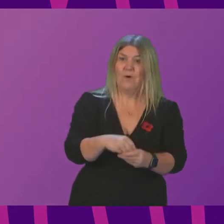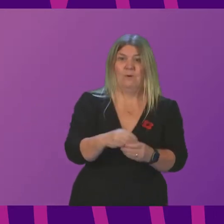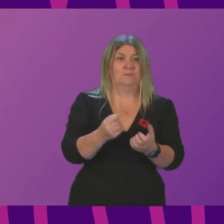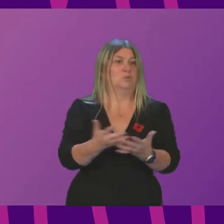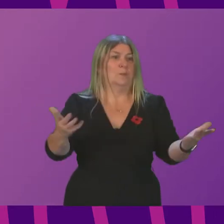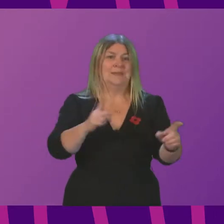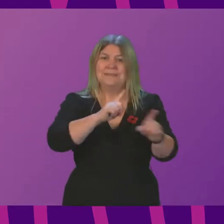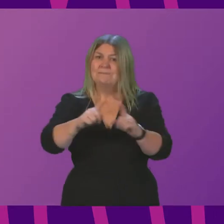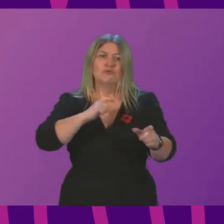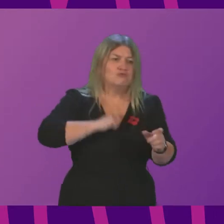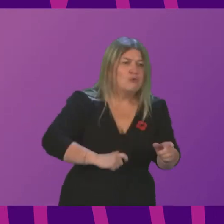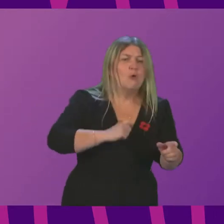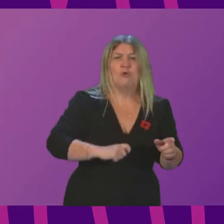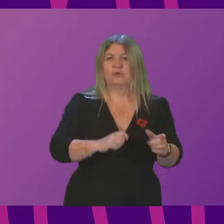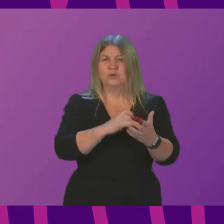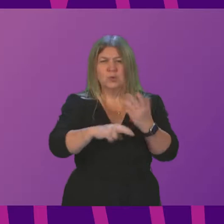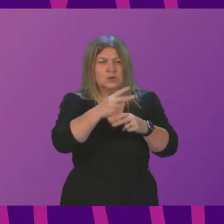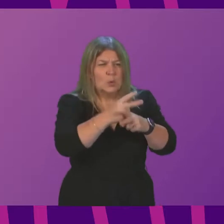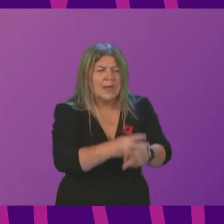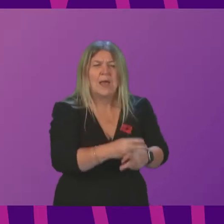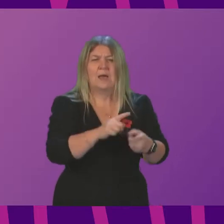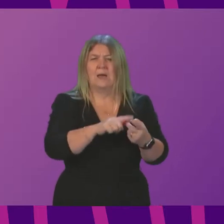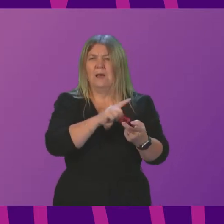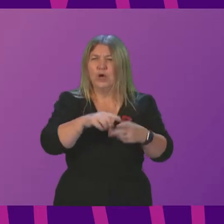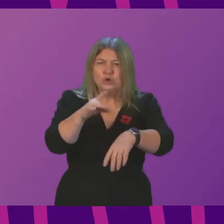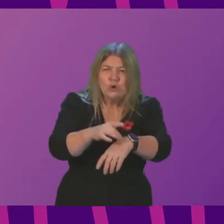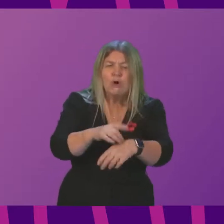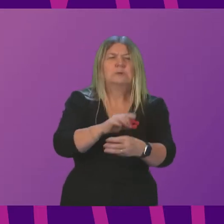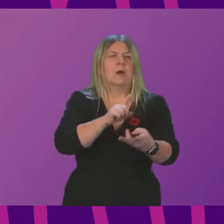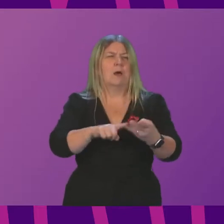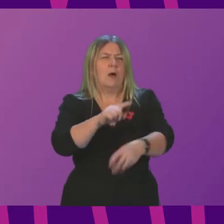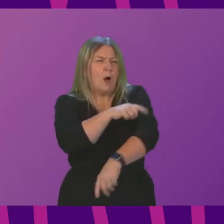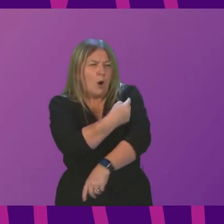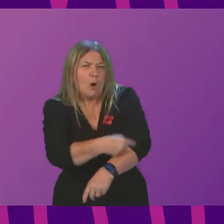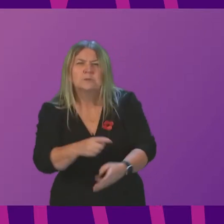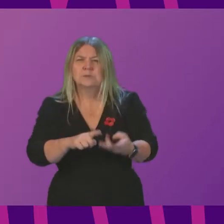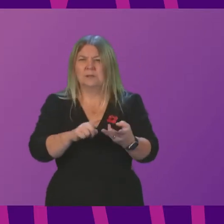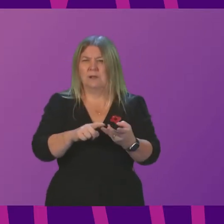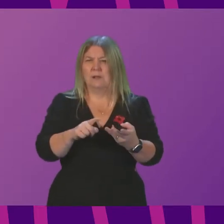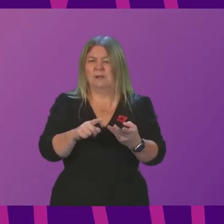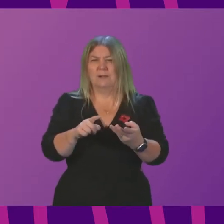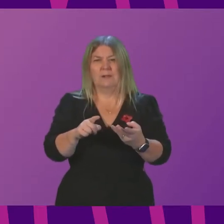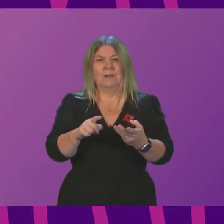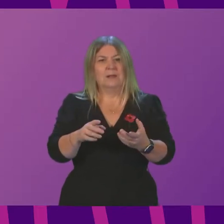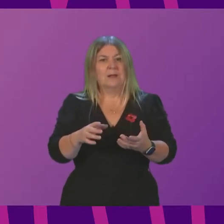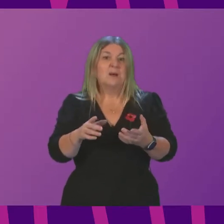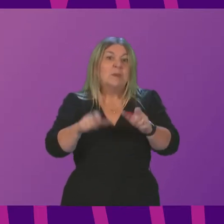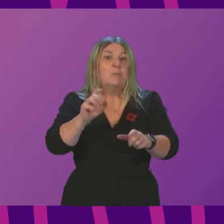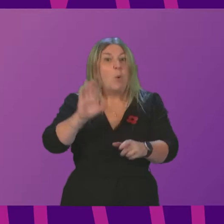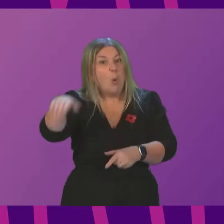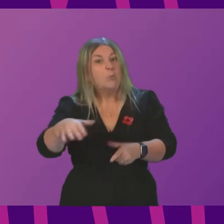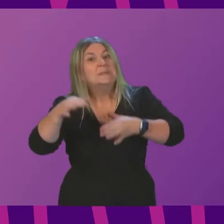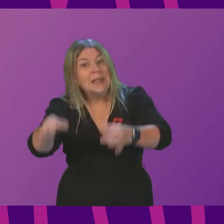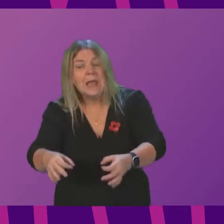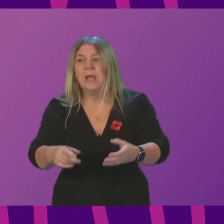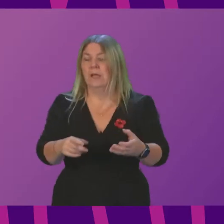roles of social care. It involves the role of hospitals. It involves the role of delayed discharges. It involves the role of accident